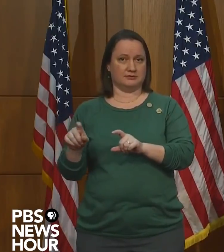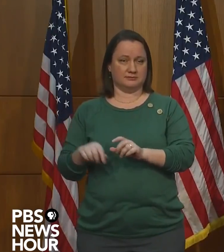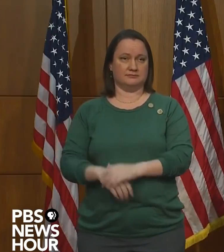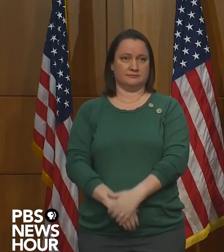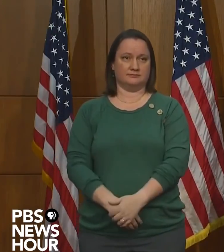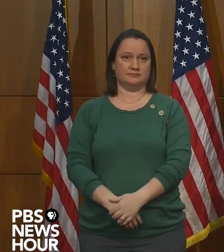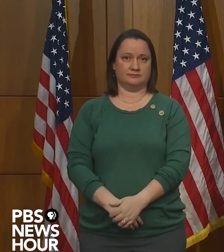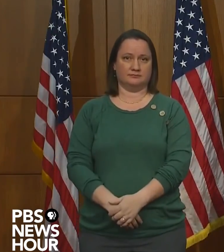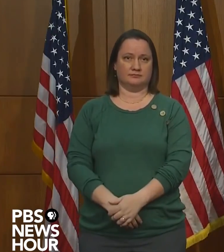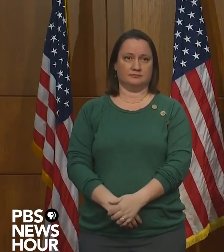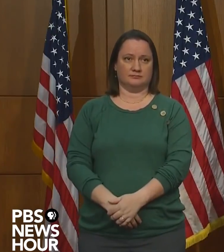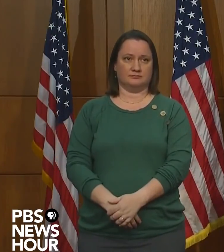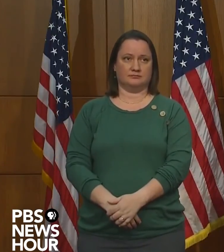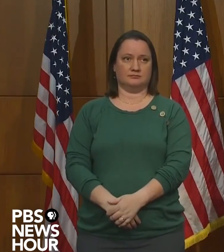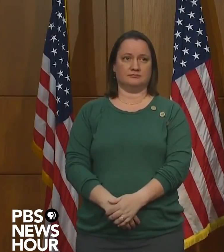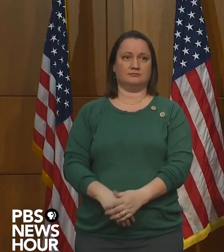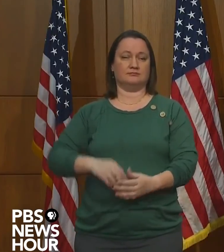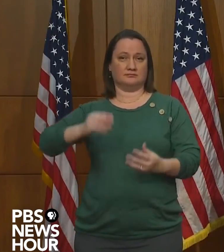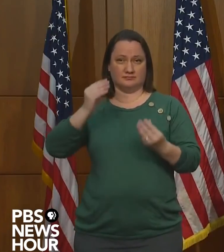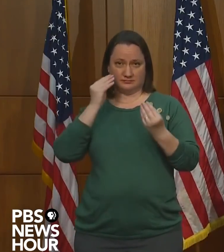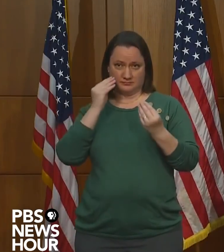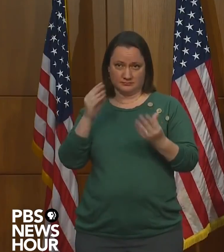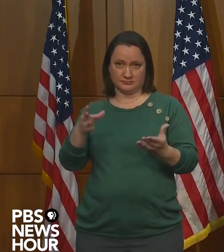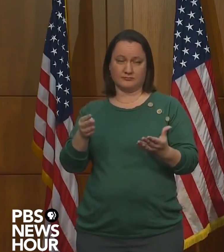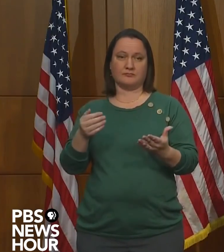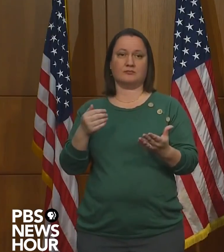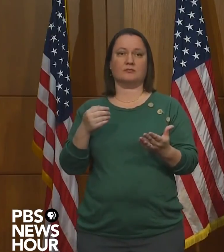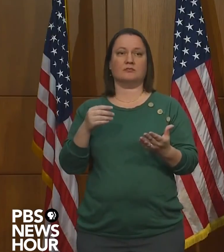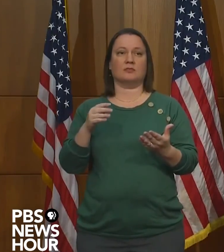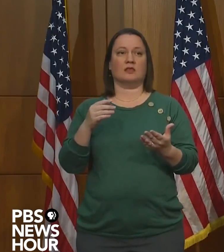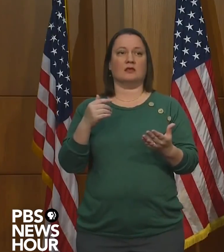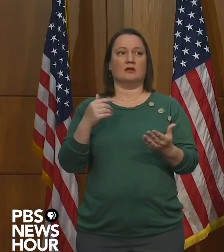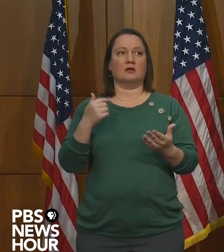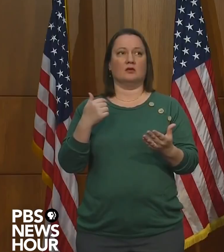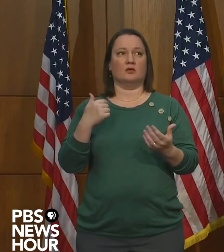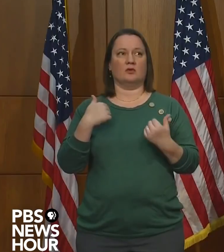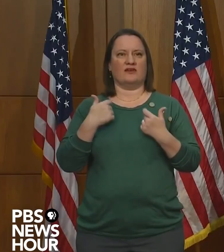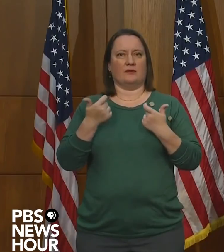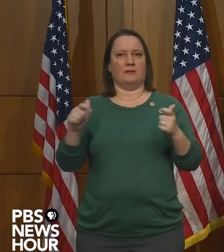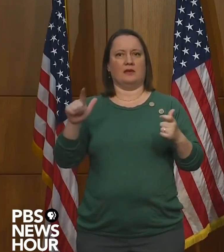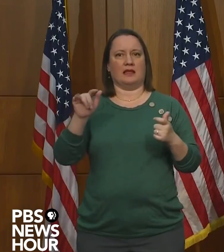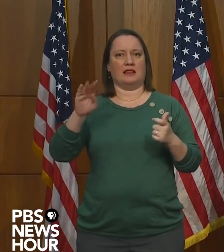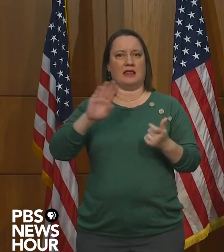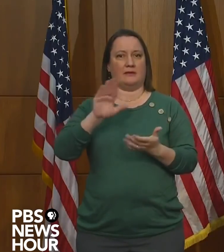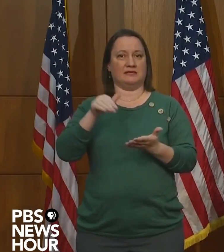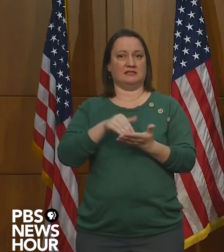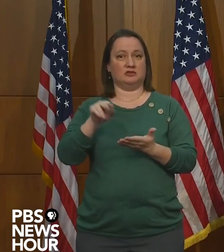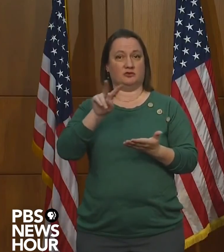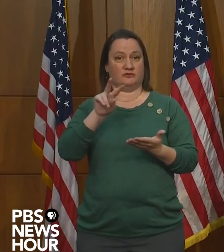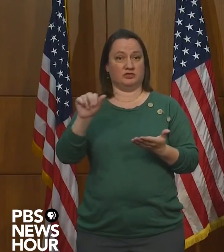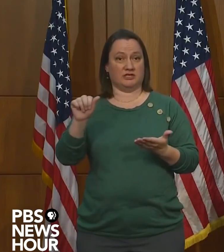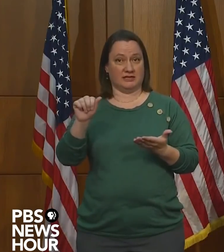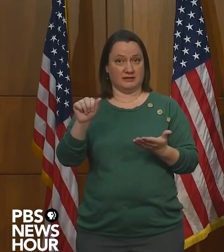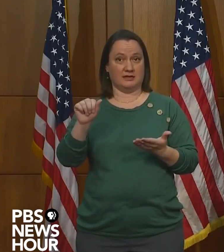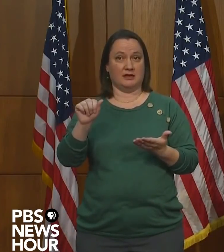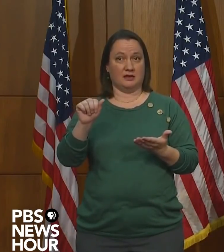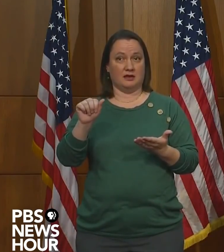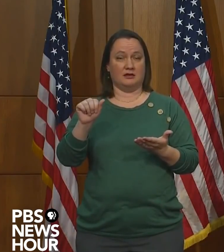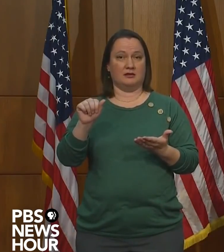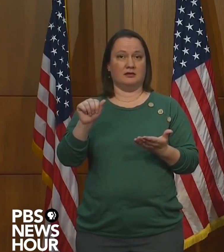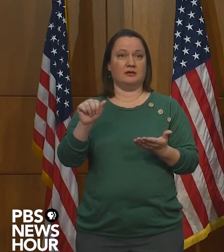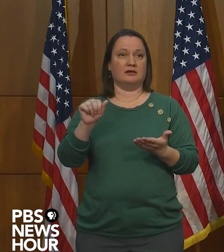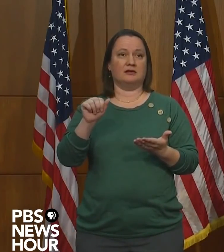to notify you all that we have a large lab in central Virginia that has not been